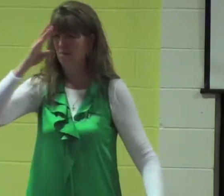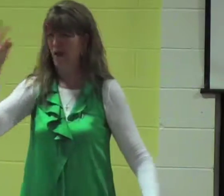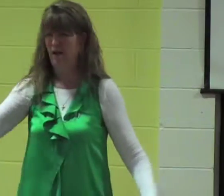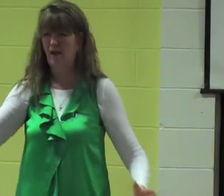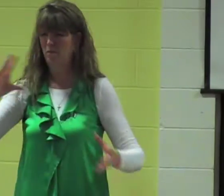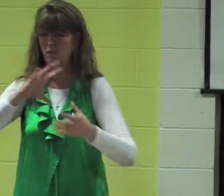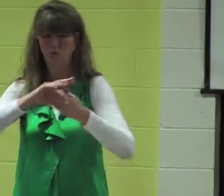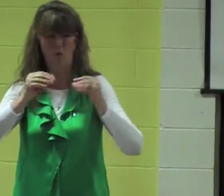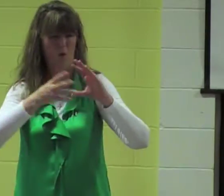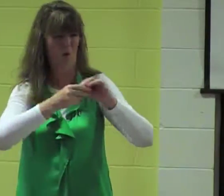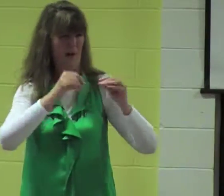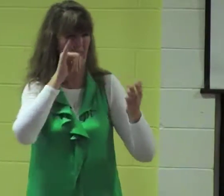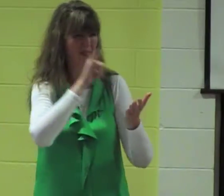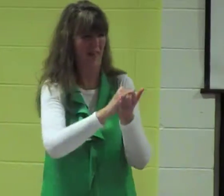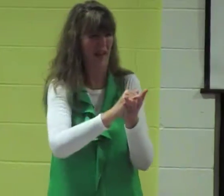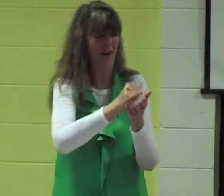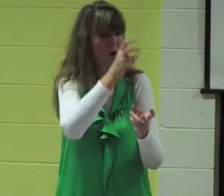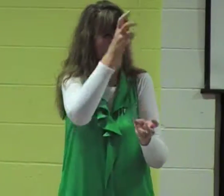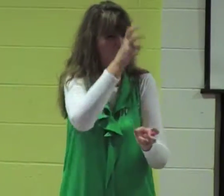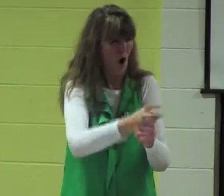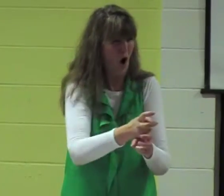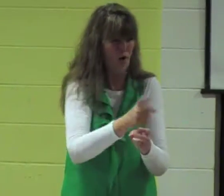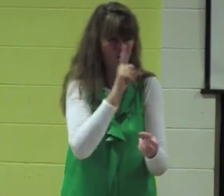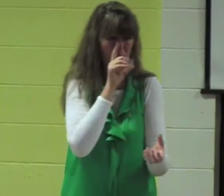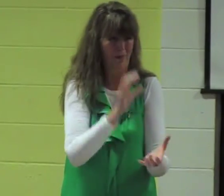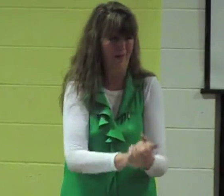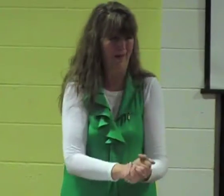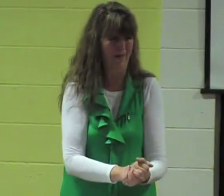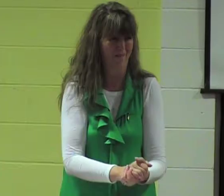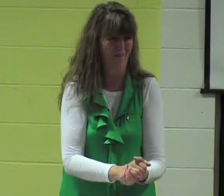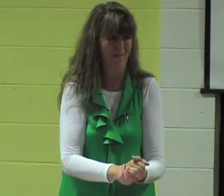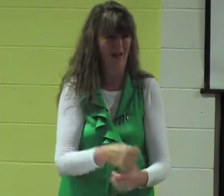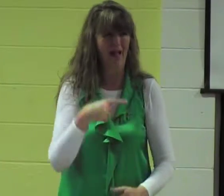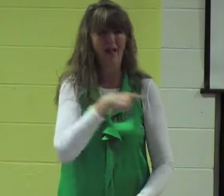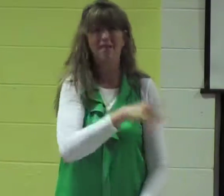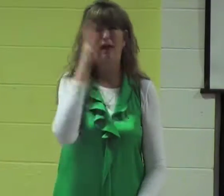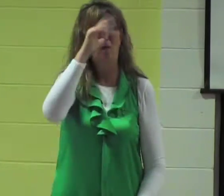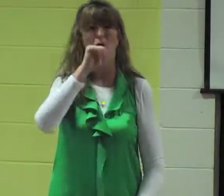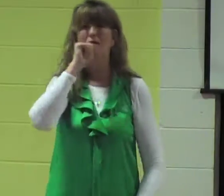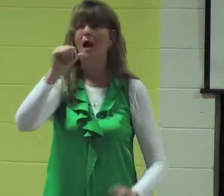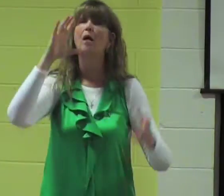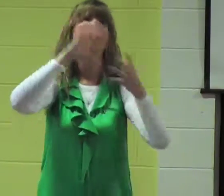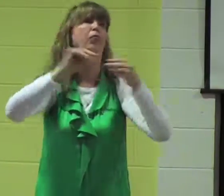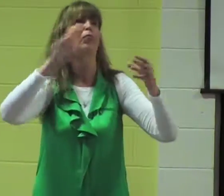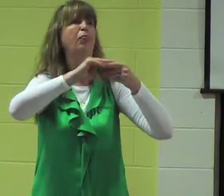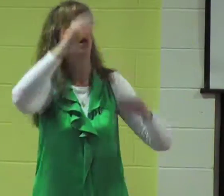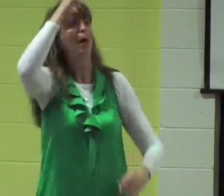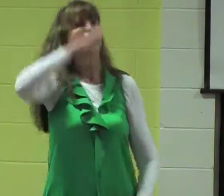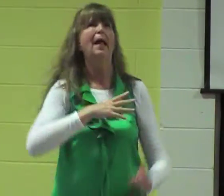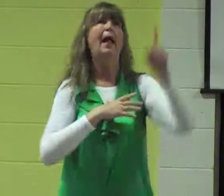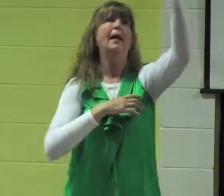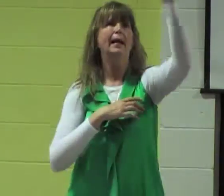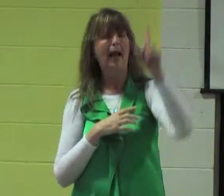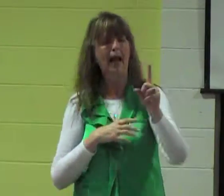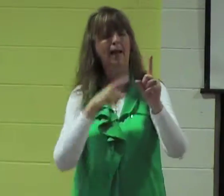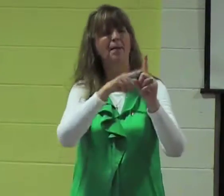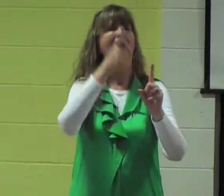they would have not made up a story that was so hard to believe they would not